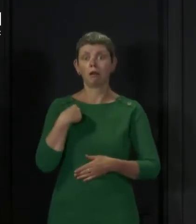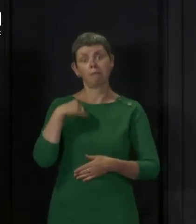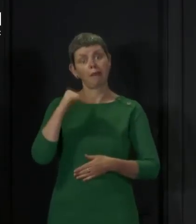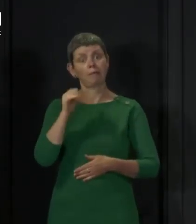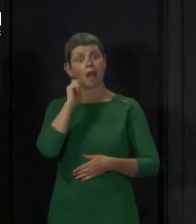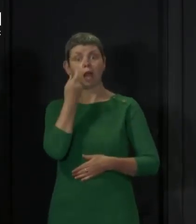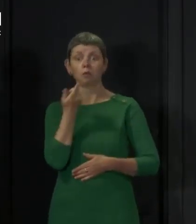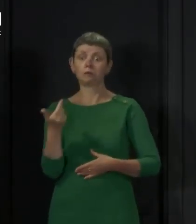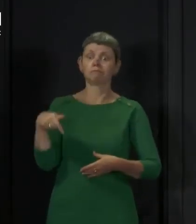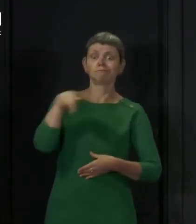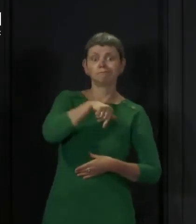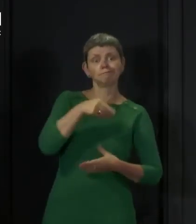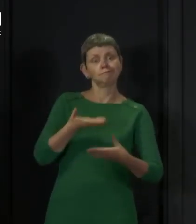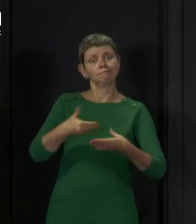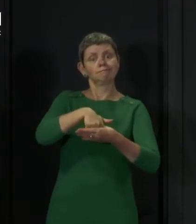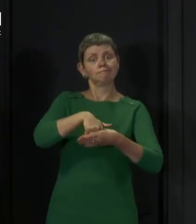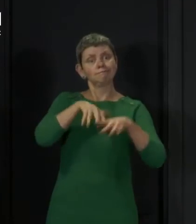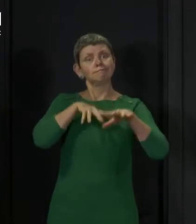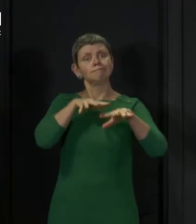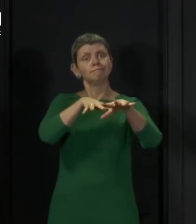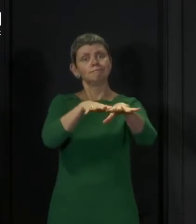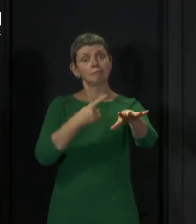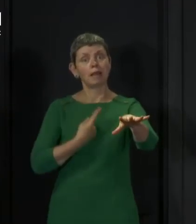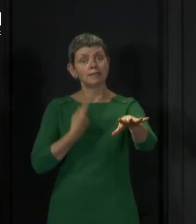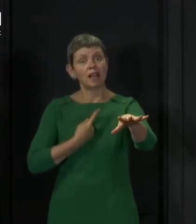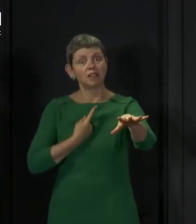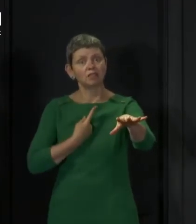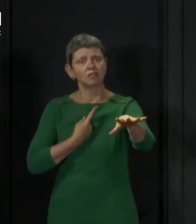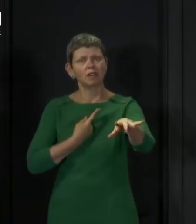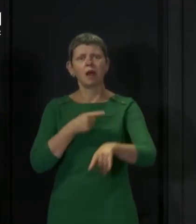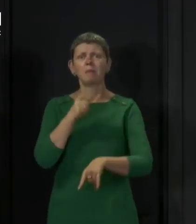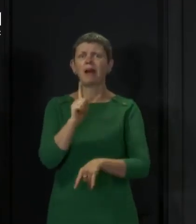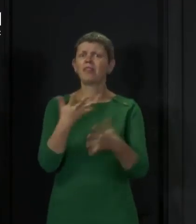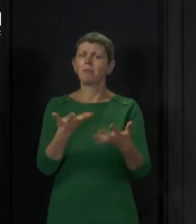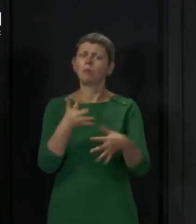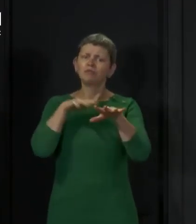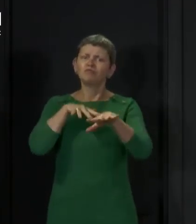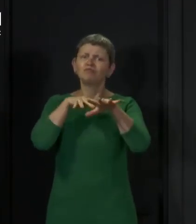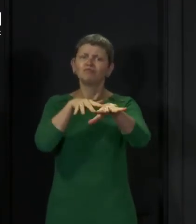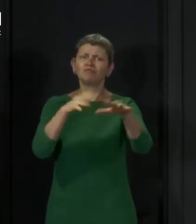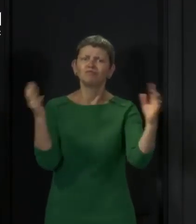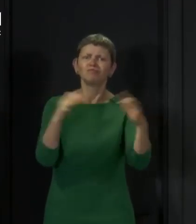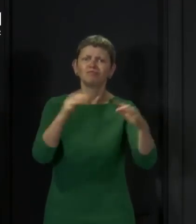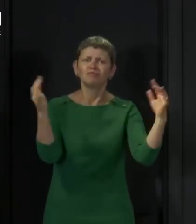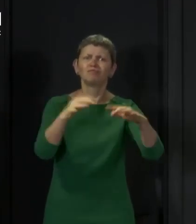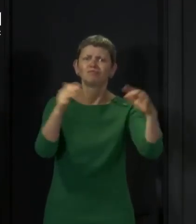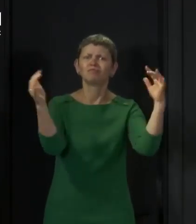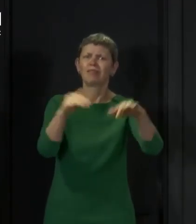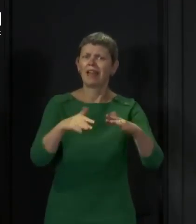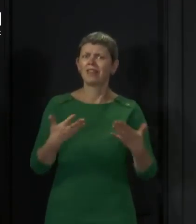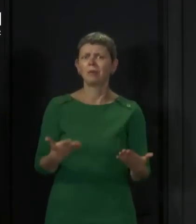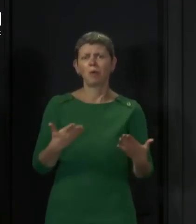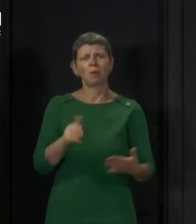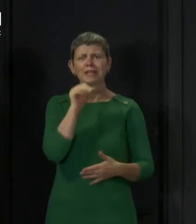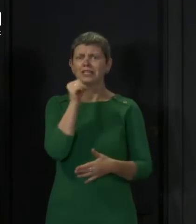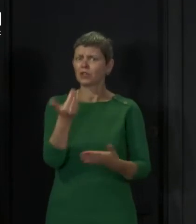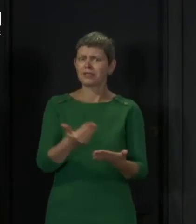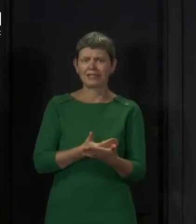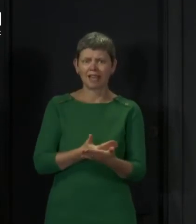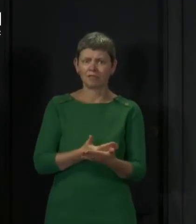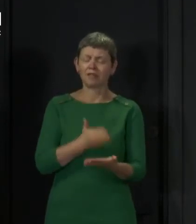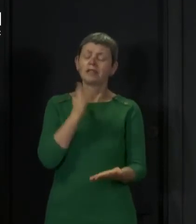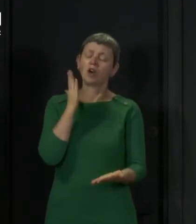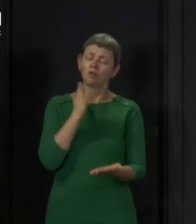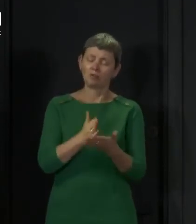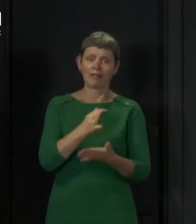support this weekend. But coming together in mass gatherings right now is simply not safe. It poses a real risk